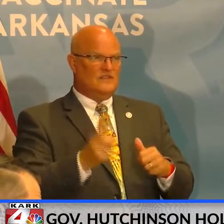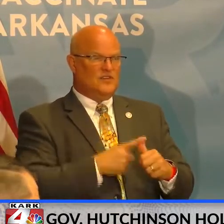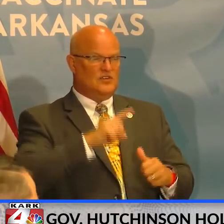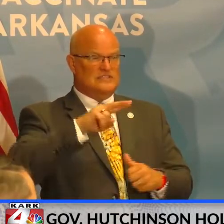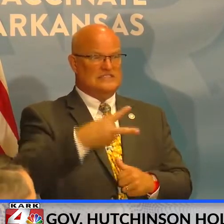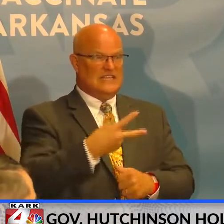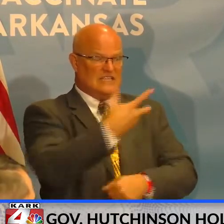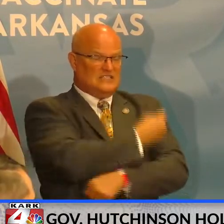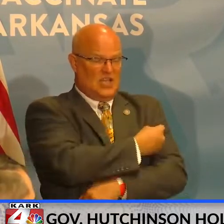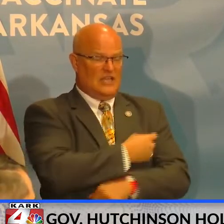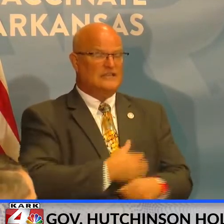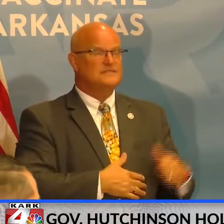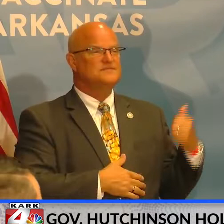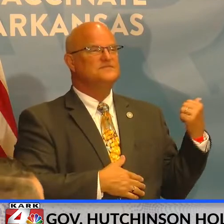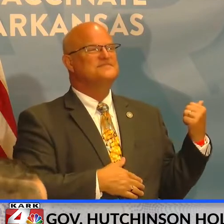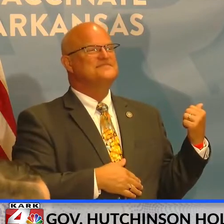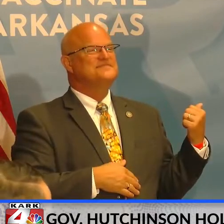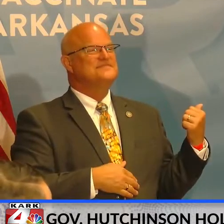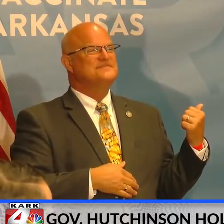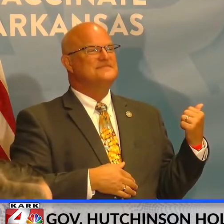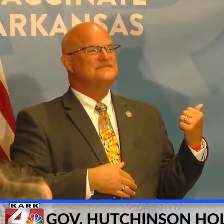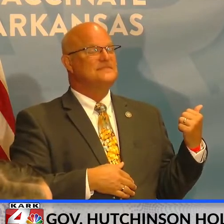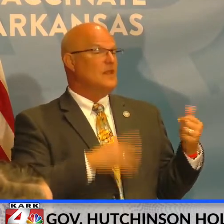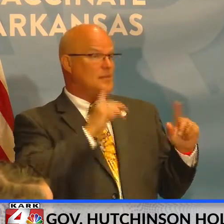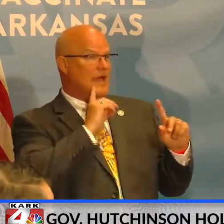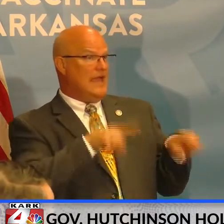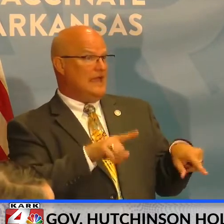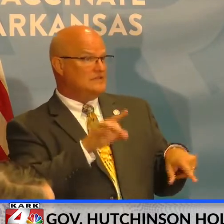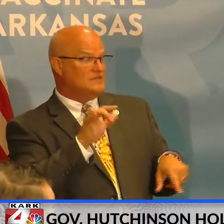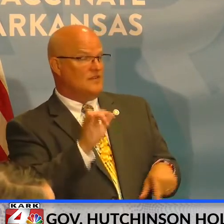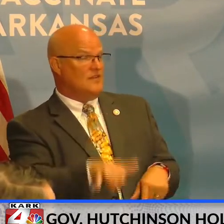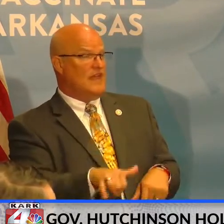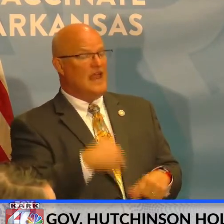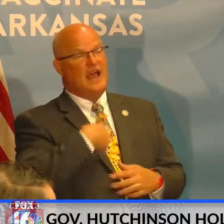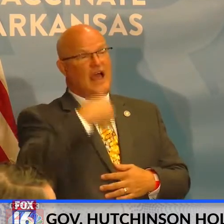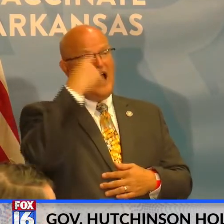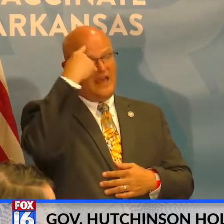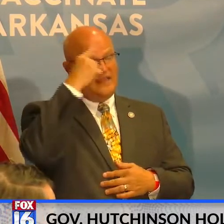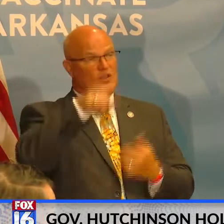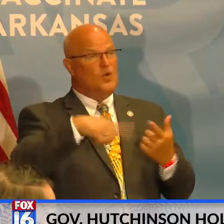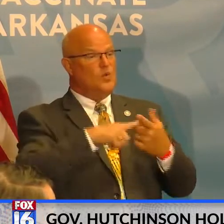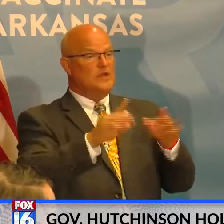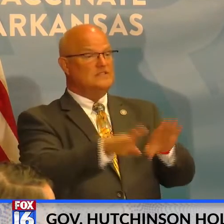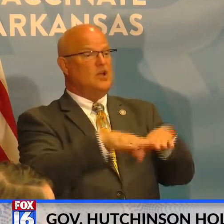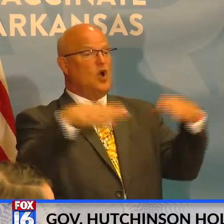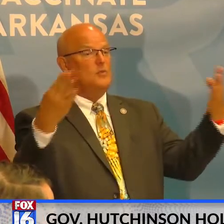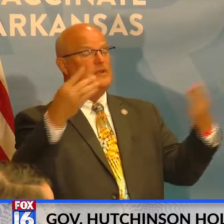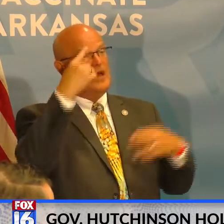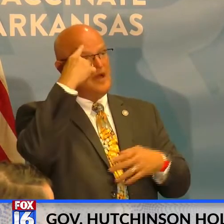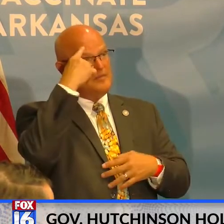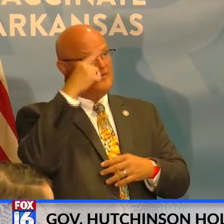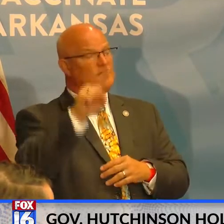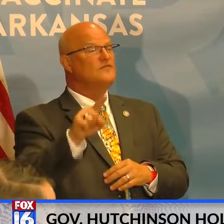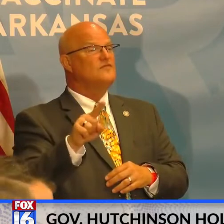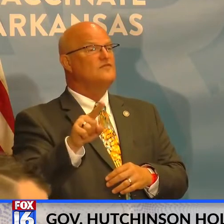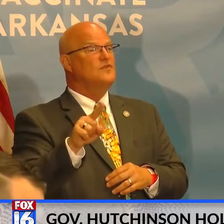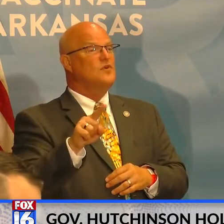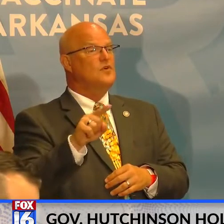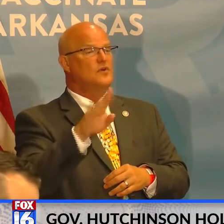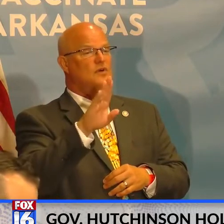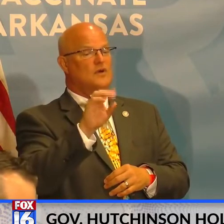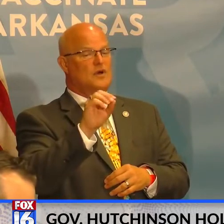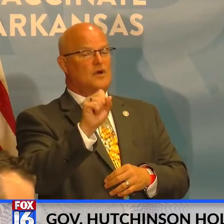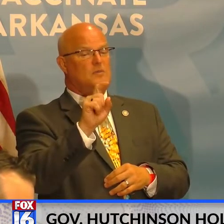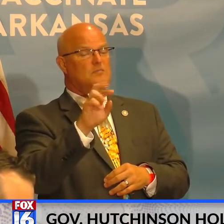second? Uh, my answer to that is that I think whenever it's opened up for the booster